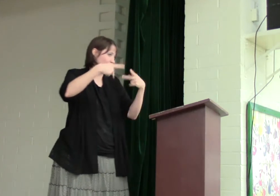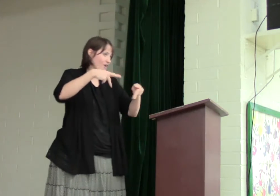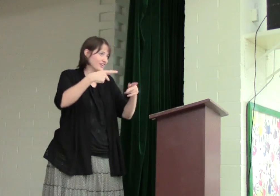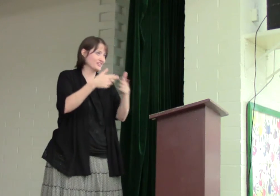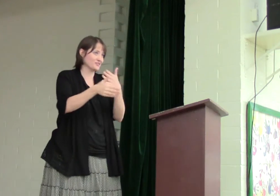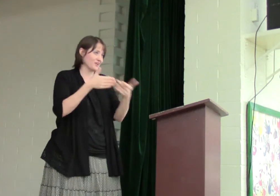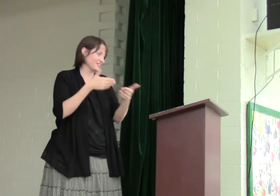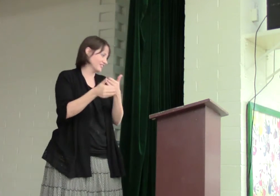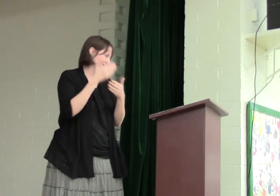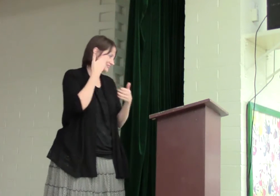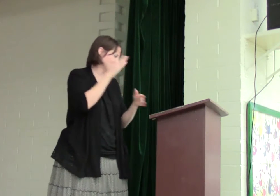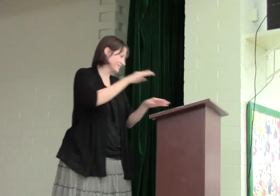parties or whatever.